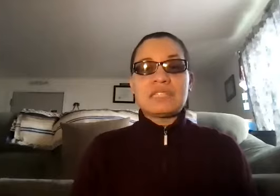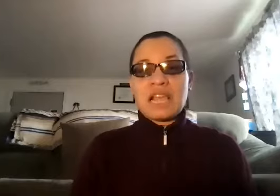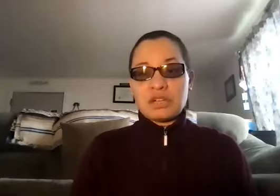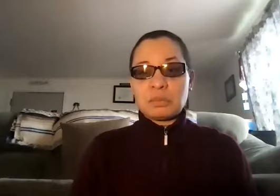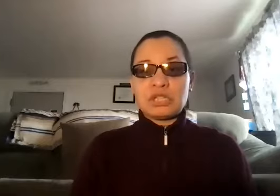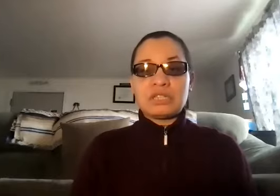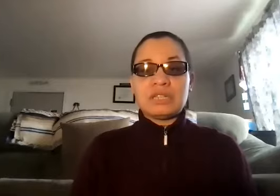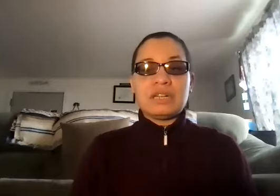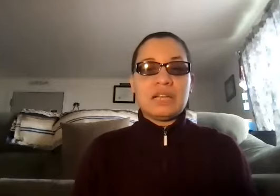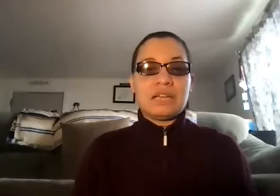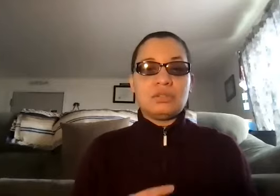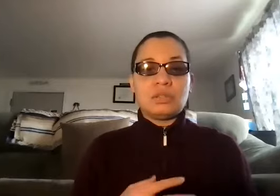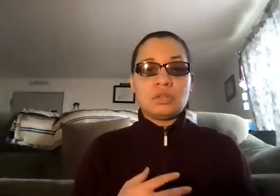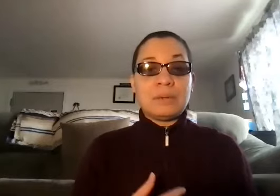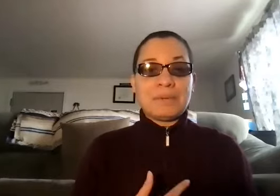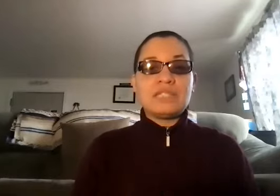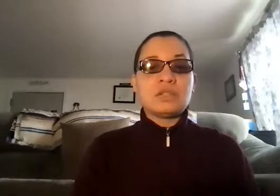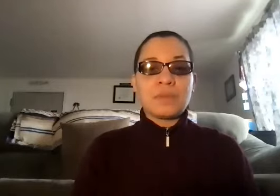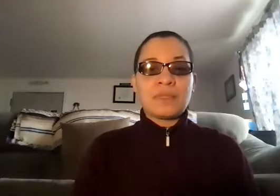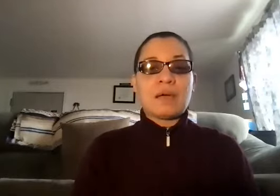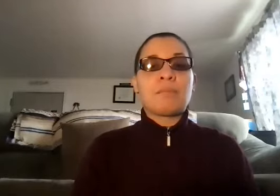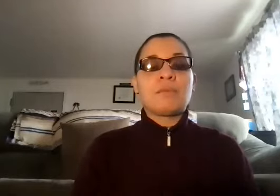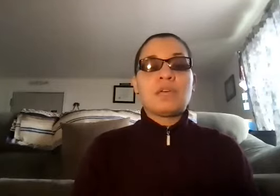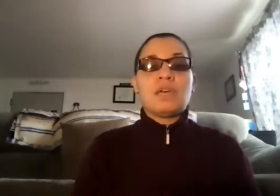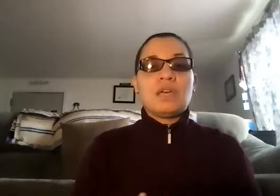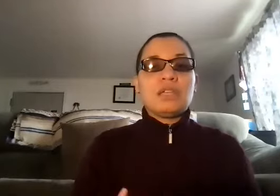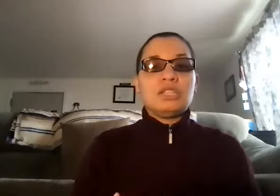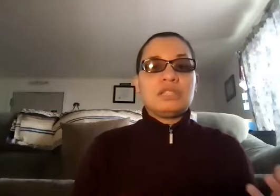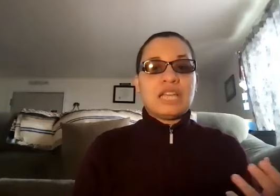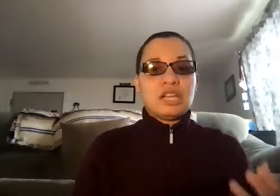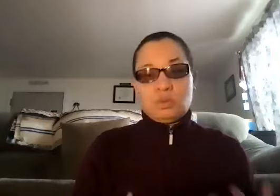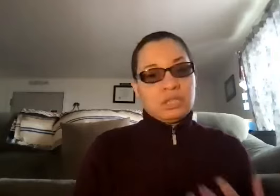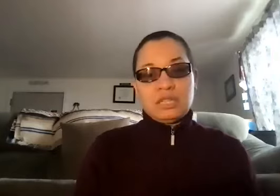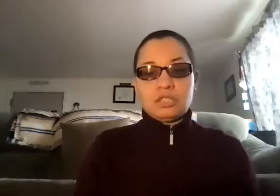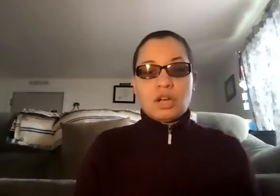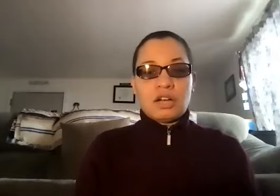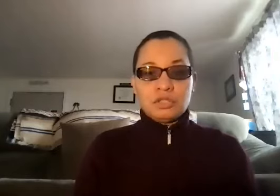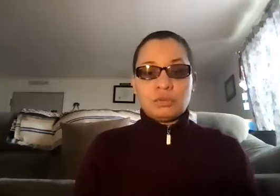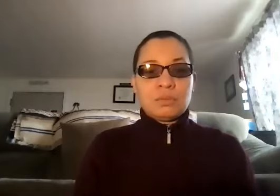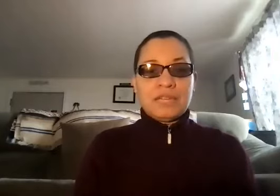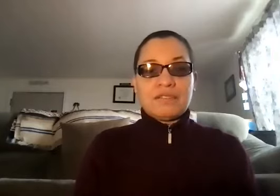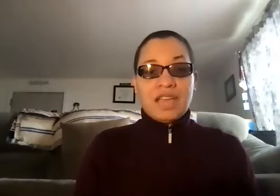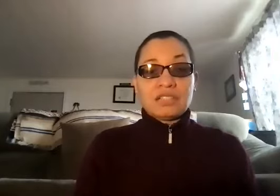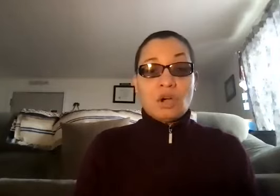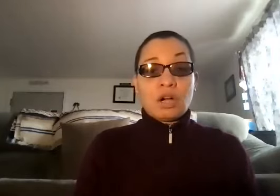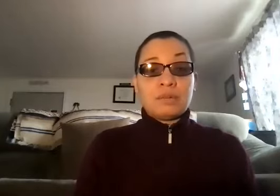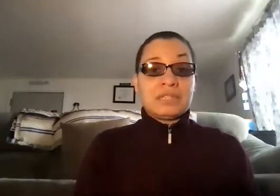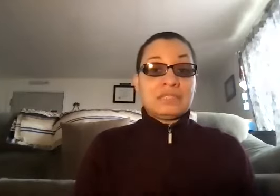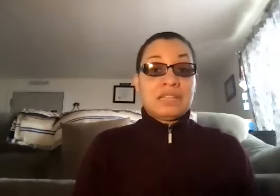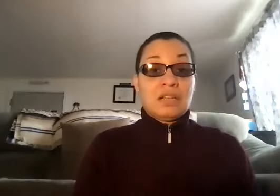salesperson and you're doing business with them, they usually are used to being a fast talker because they